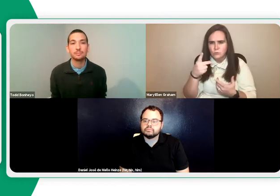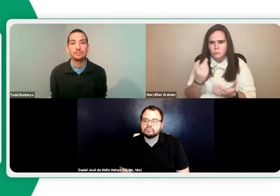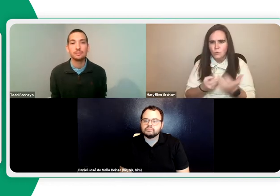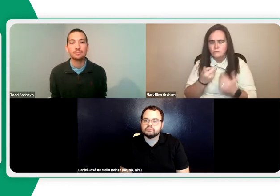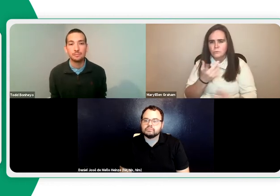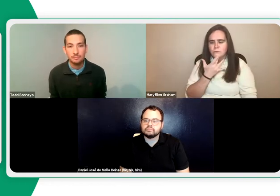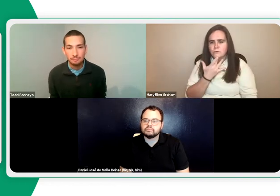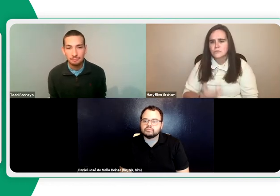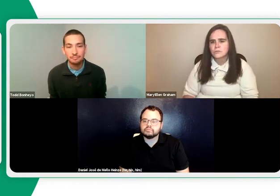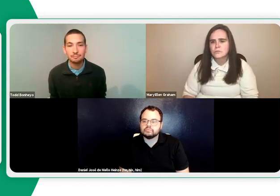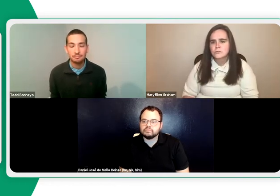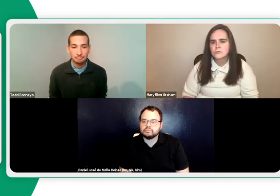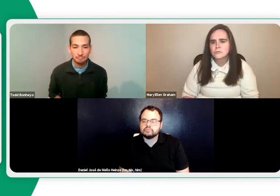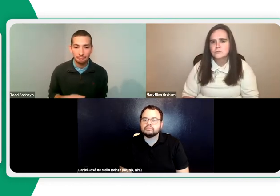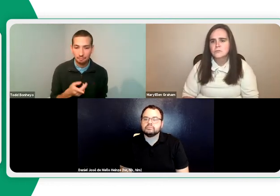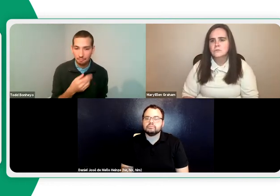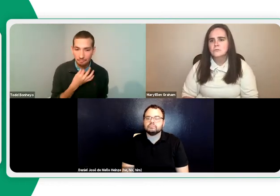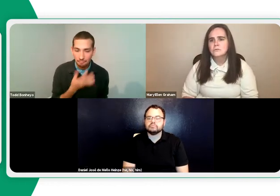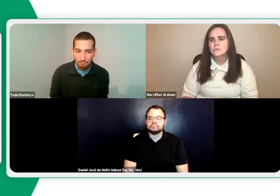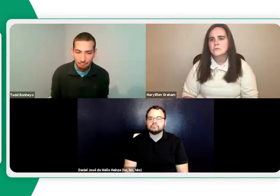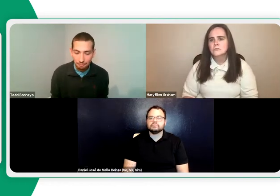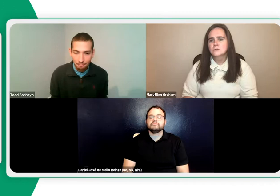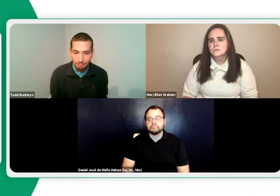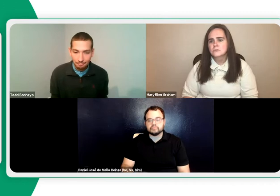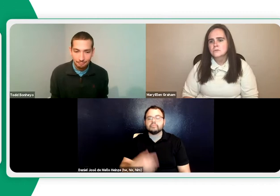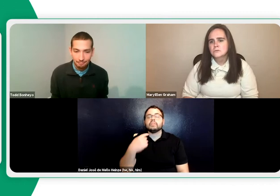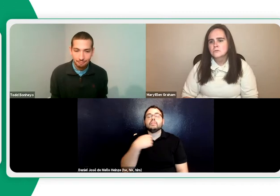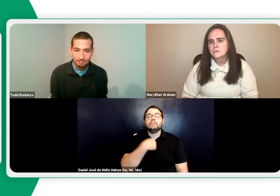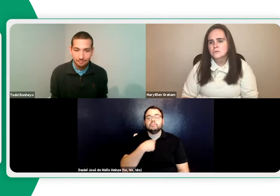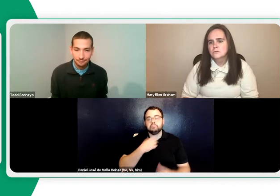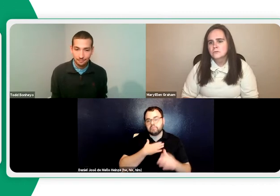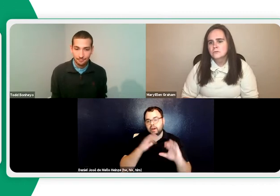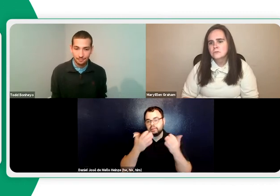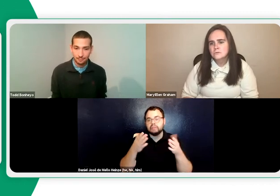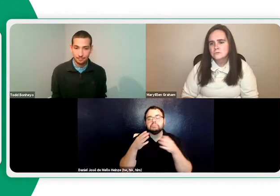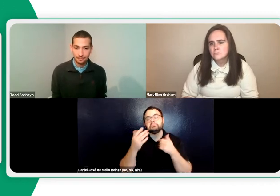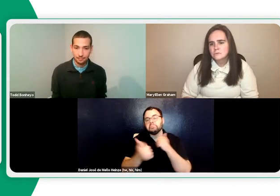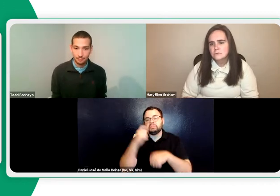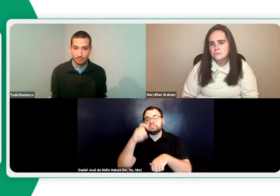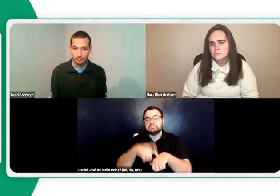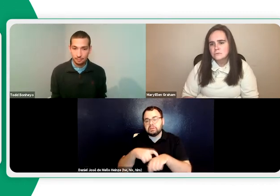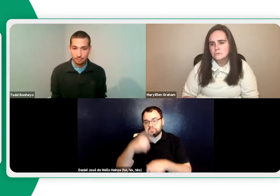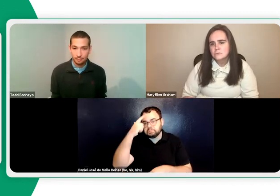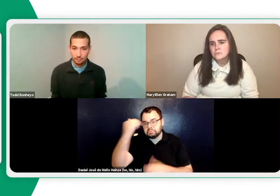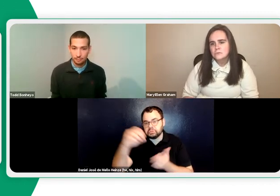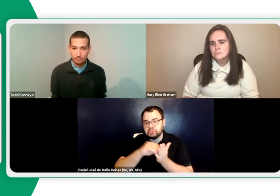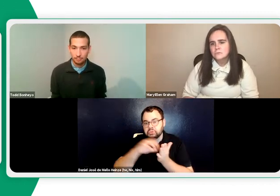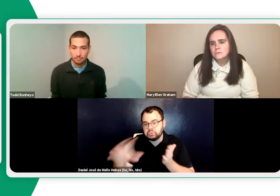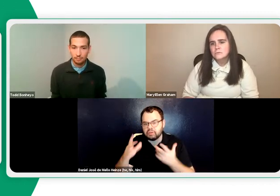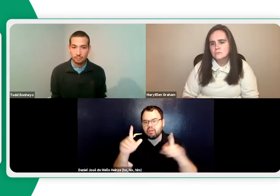off while you're, you know, lecturing or giving an explanation? And what's your preference? This is Daniel. In my